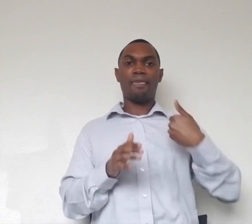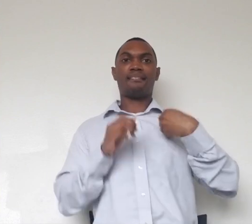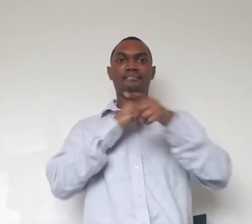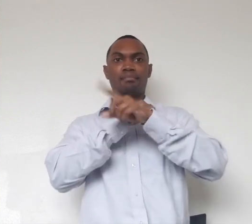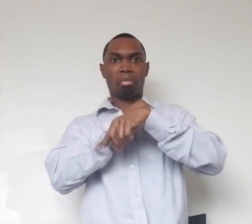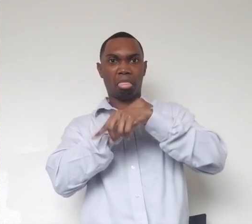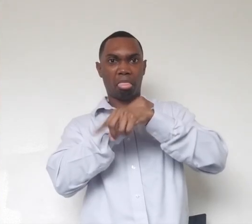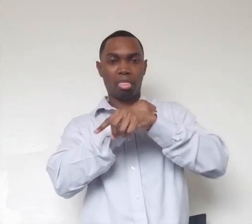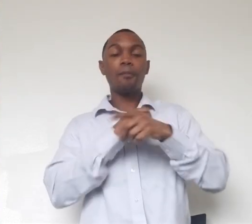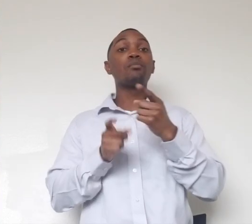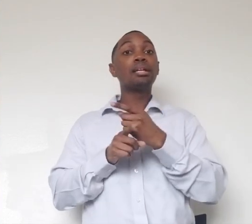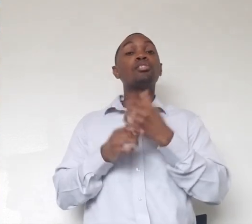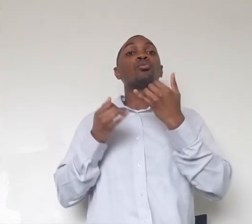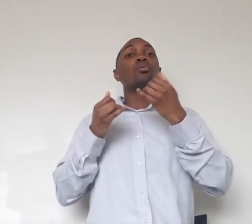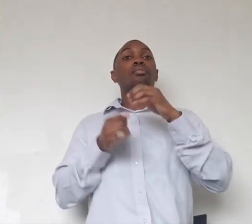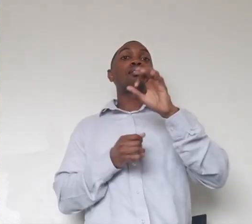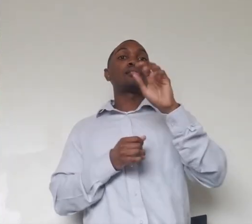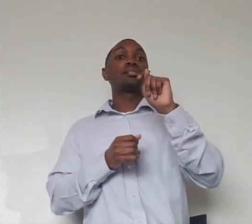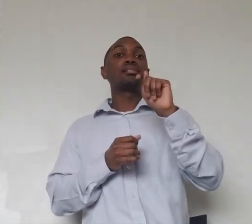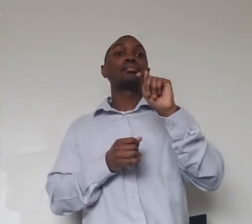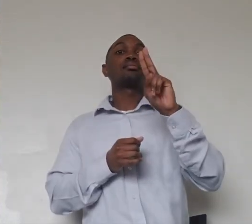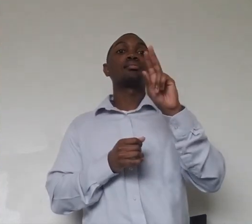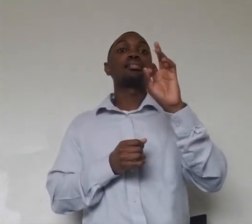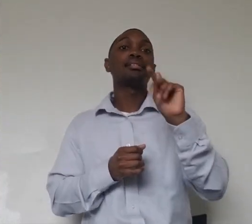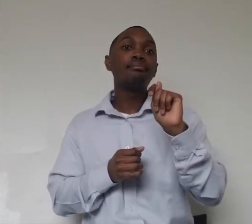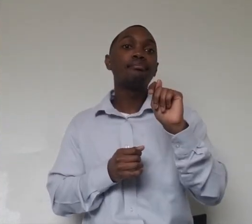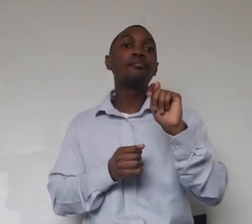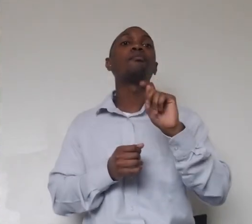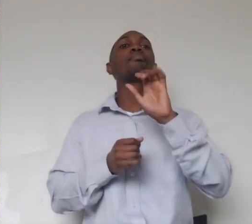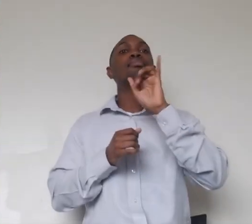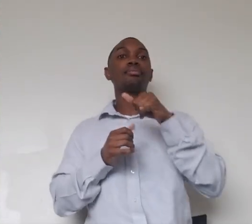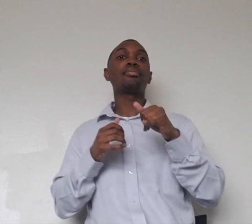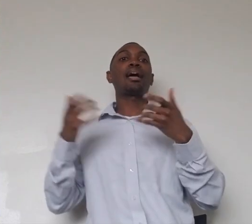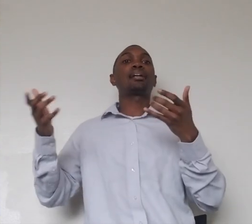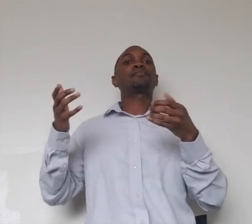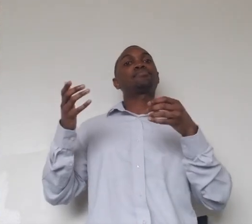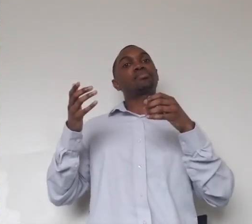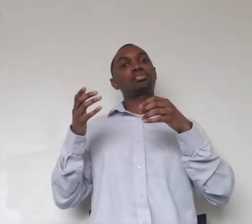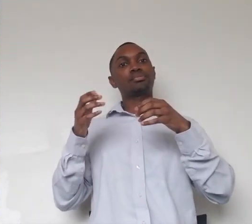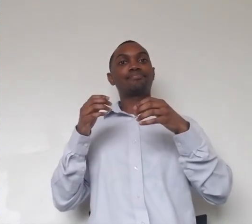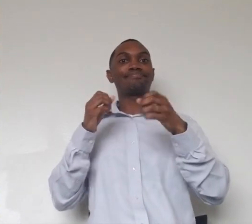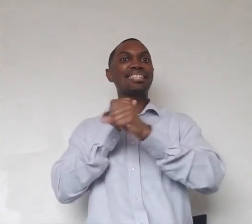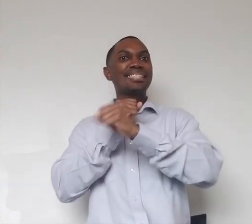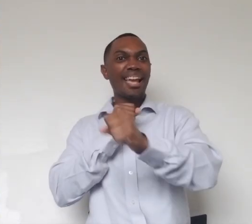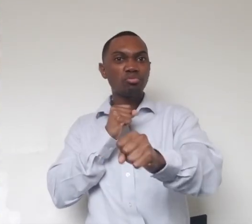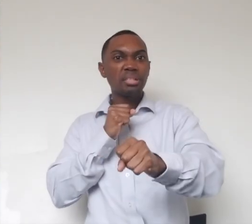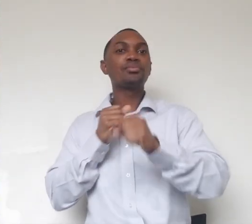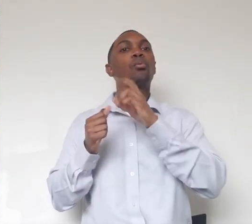That tuft on the end of the tail kind of just exemplifies that tail tip, and it exaggerates whatever the lion is communicating with their tail. It